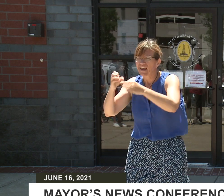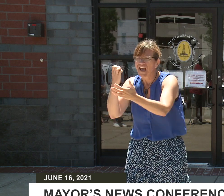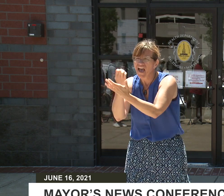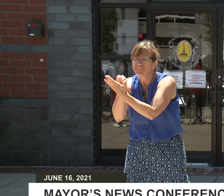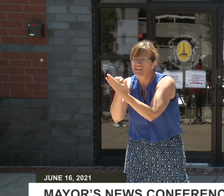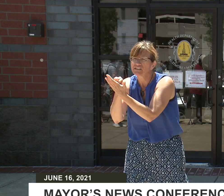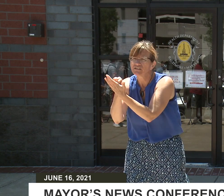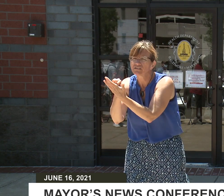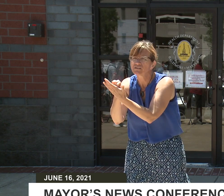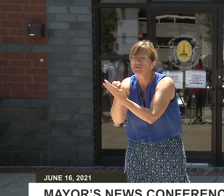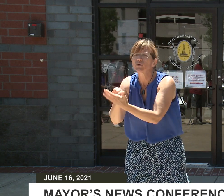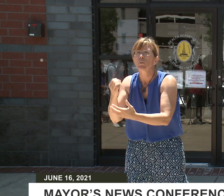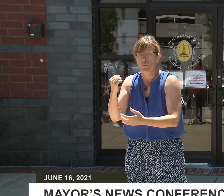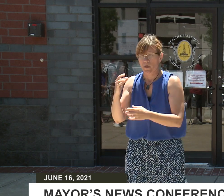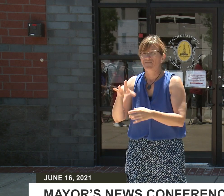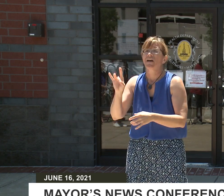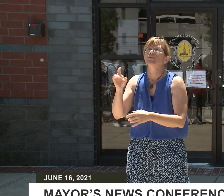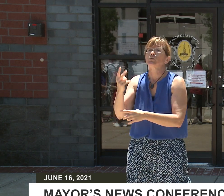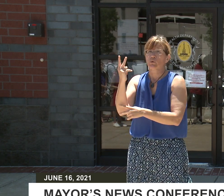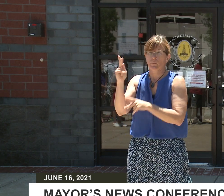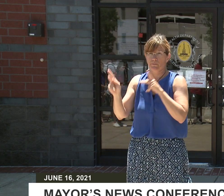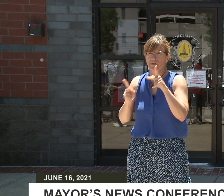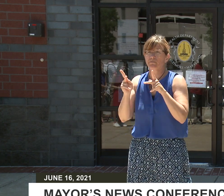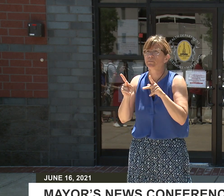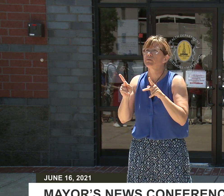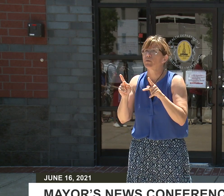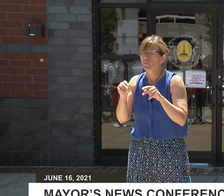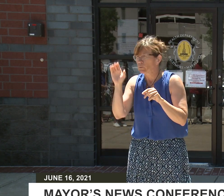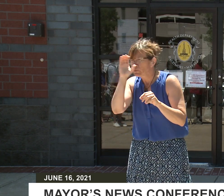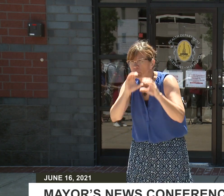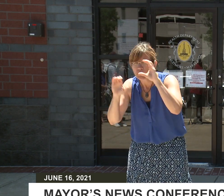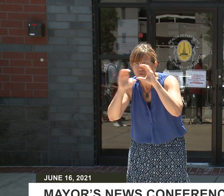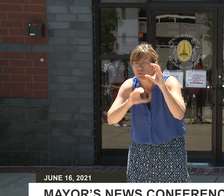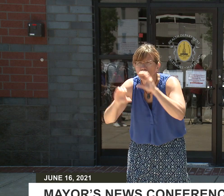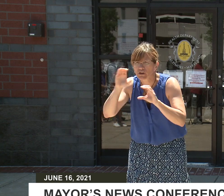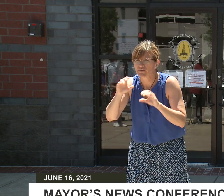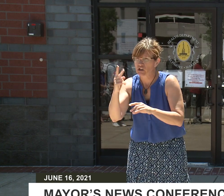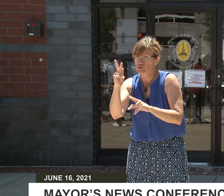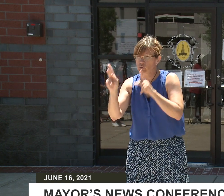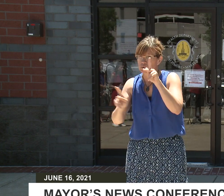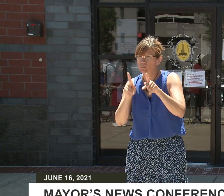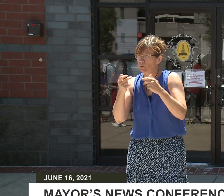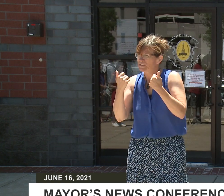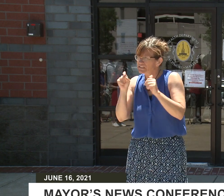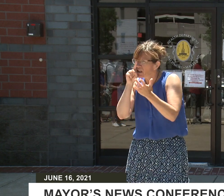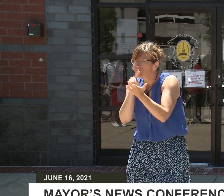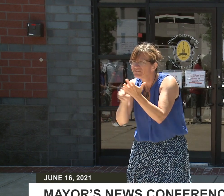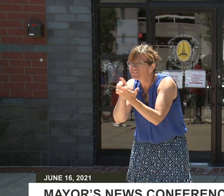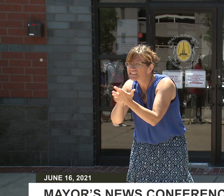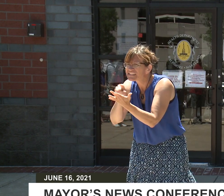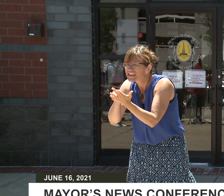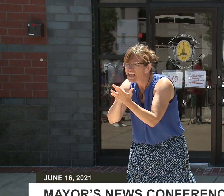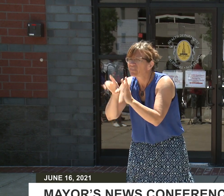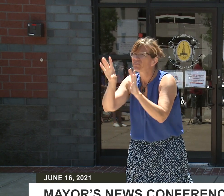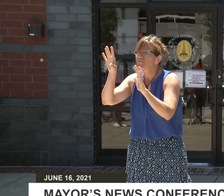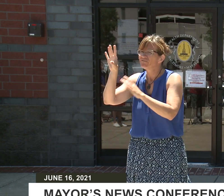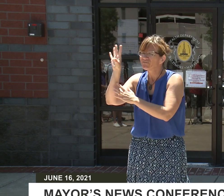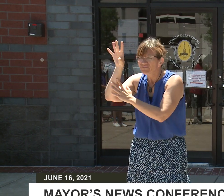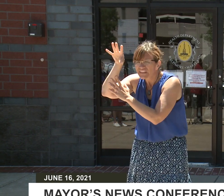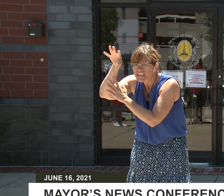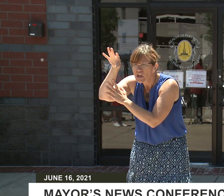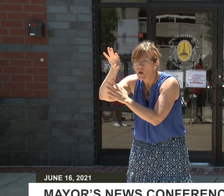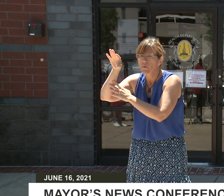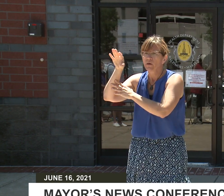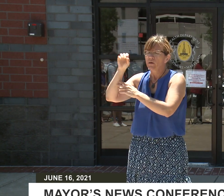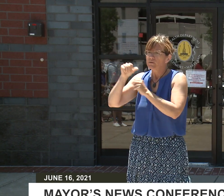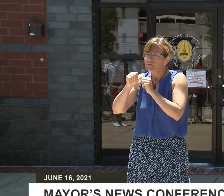asking for help identifying them. We're still going through more video because it's just that much video. But we've narrowed down to one group